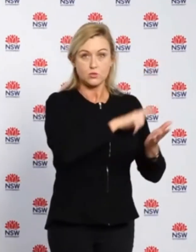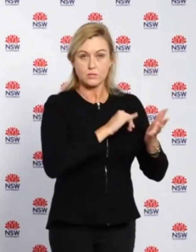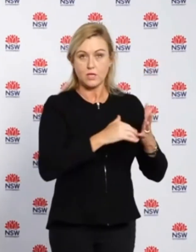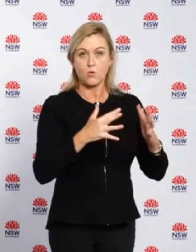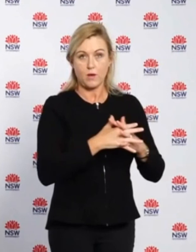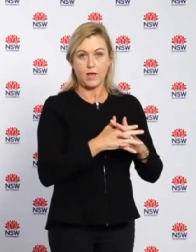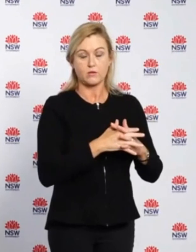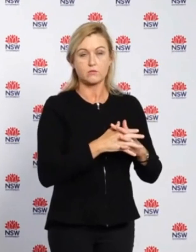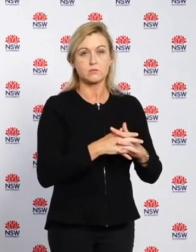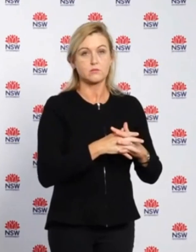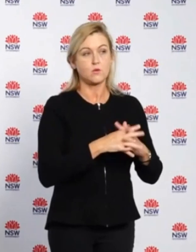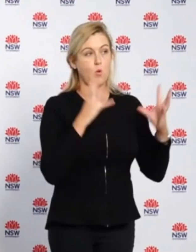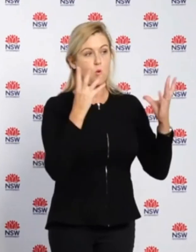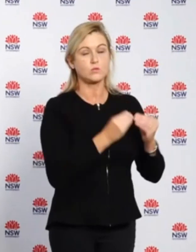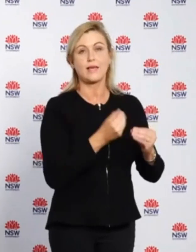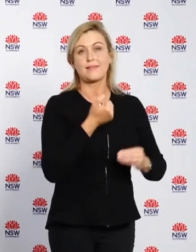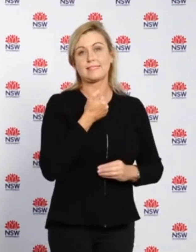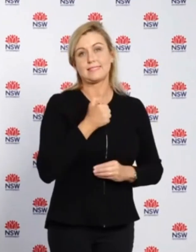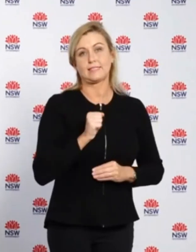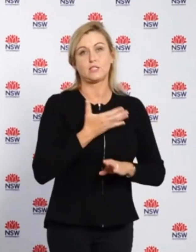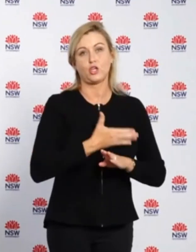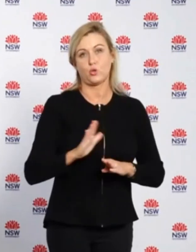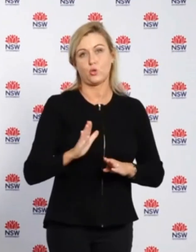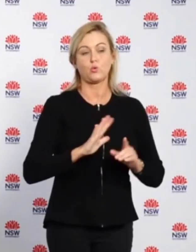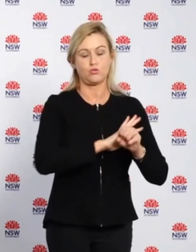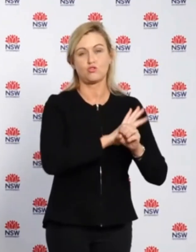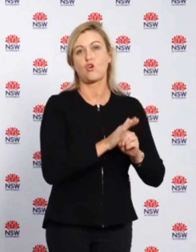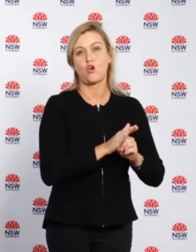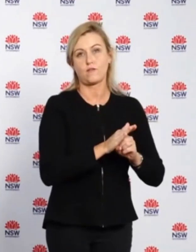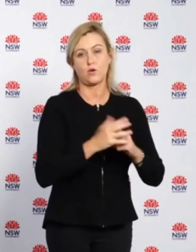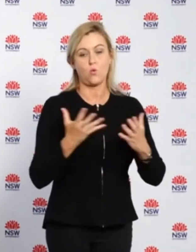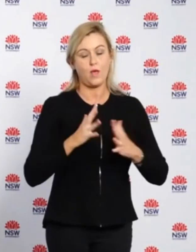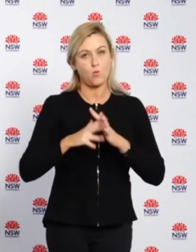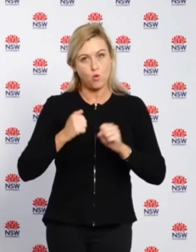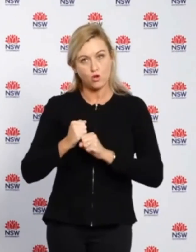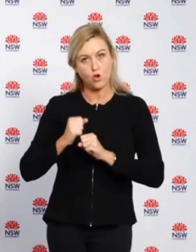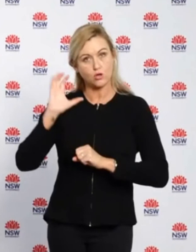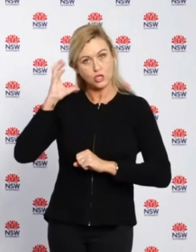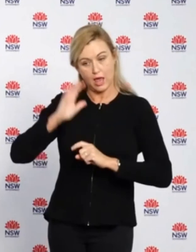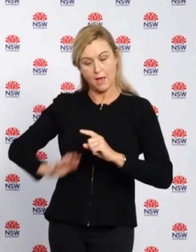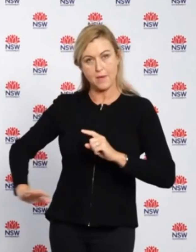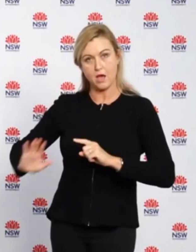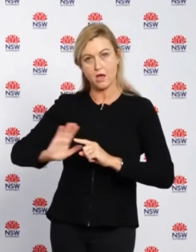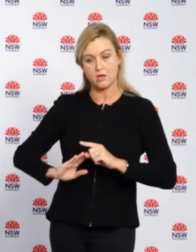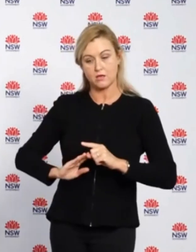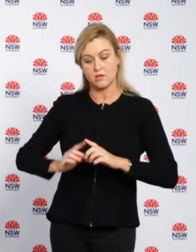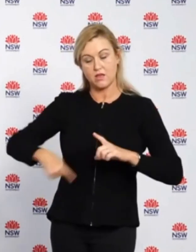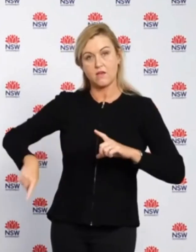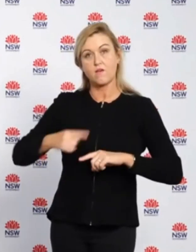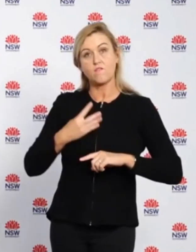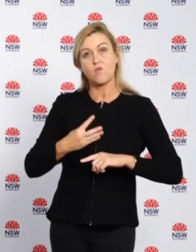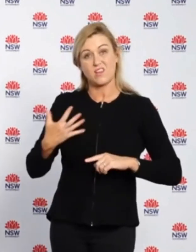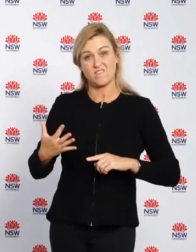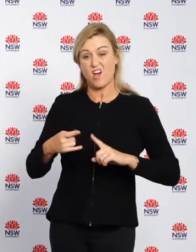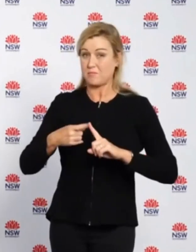until 8pm last night, had 60 new cases reported in the Illawarra Shoalhaven area, 45 of which were from